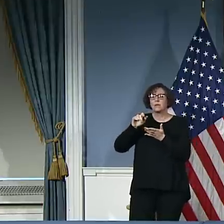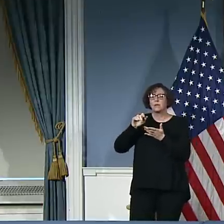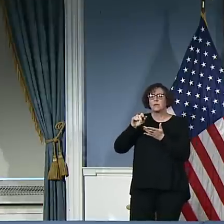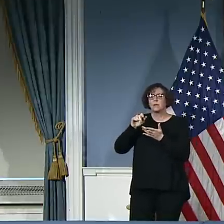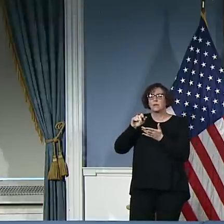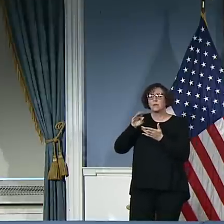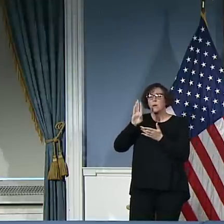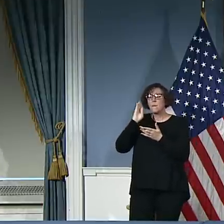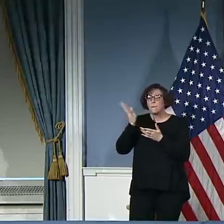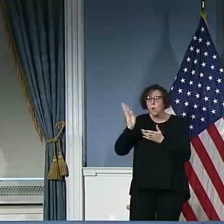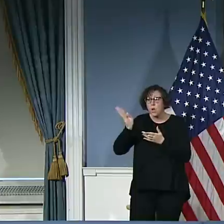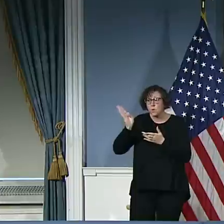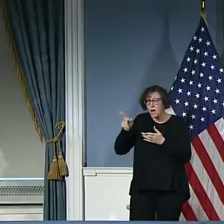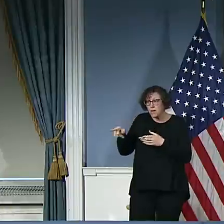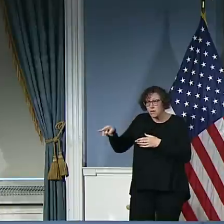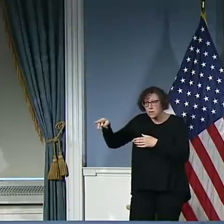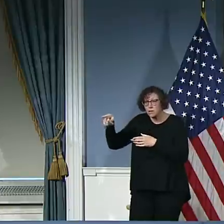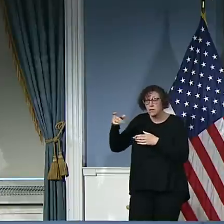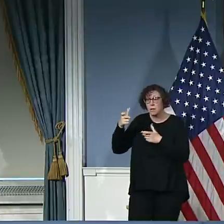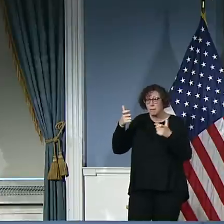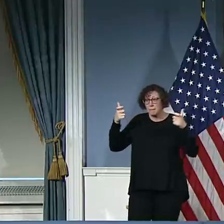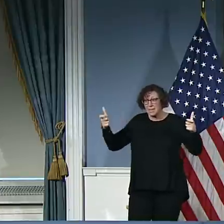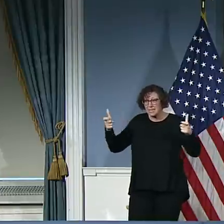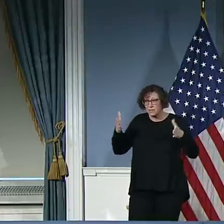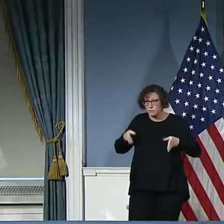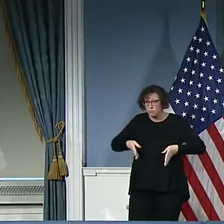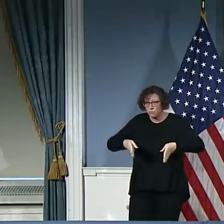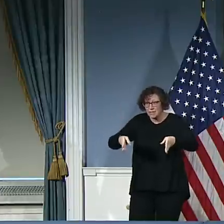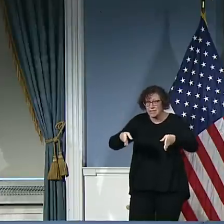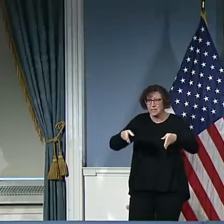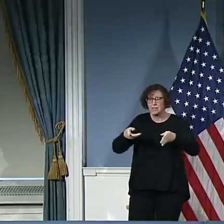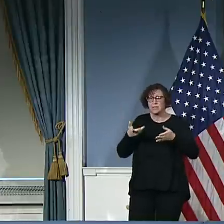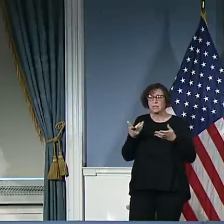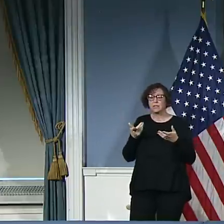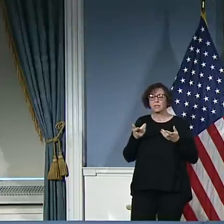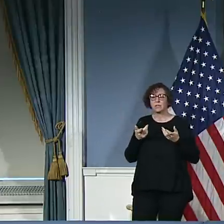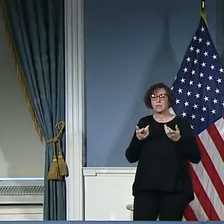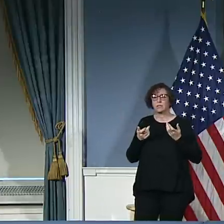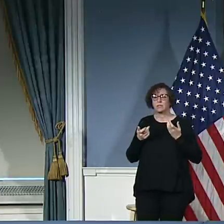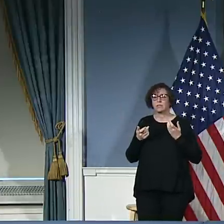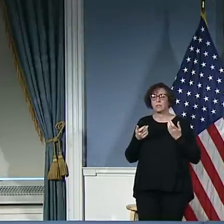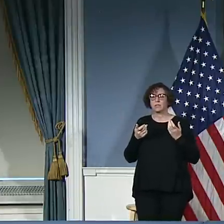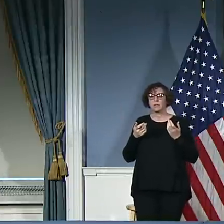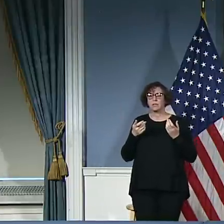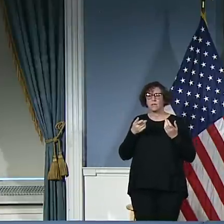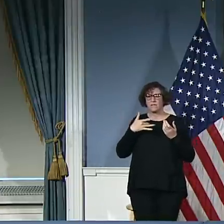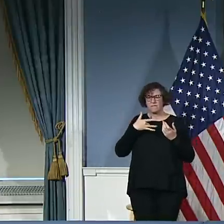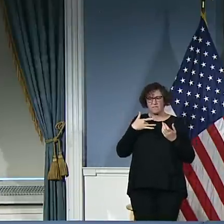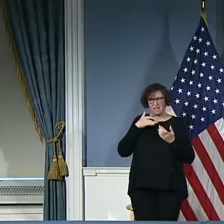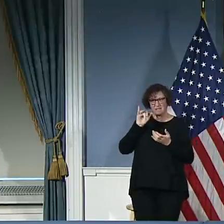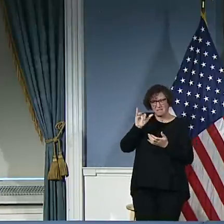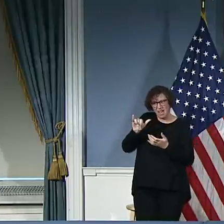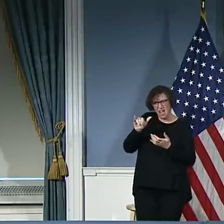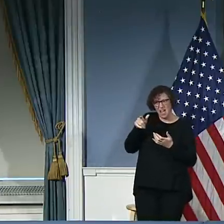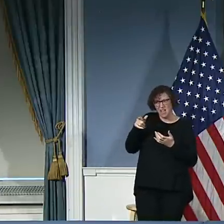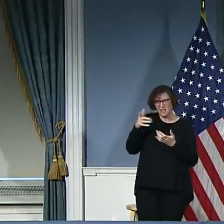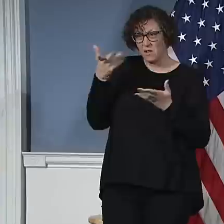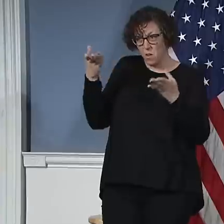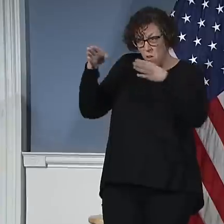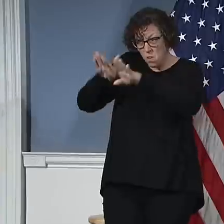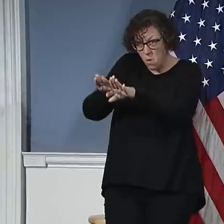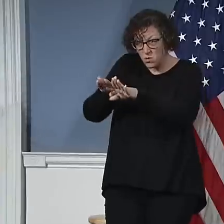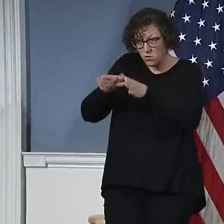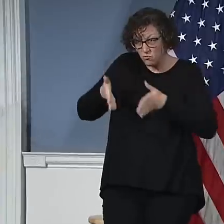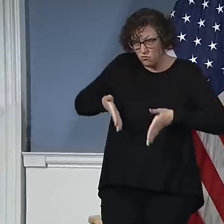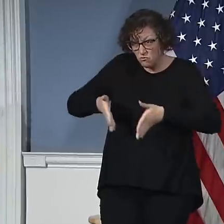people to get outside and congregate in a way that you're actually trying to discourage? Bobby, that's exactly, you know, Commissioner